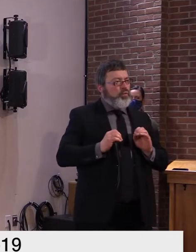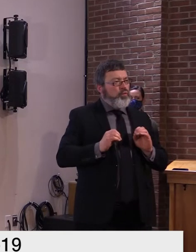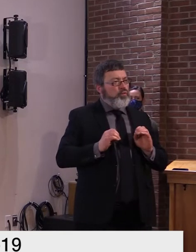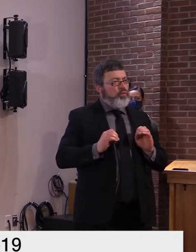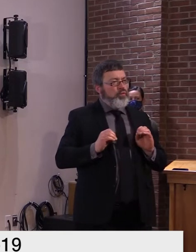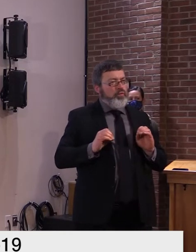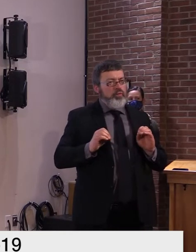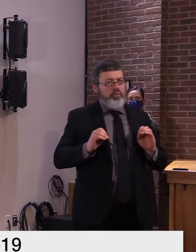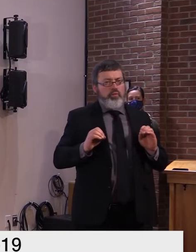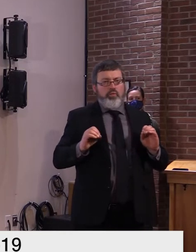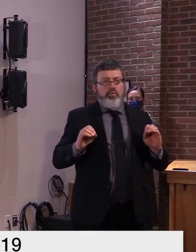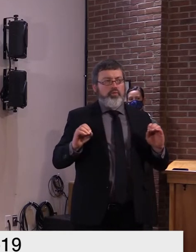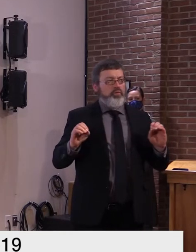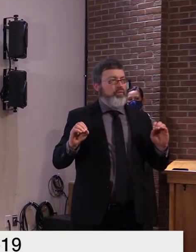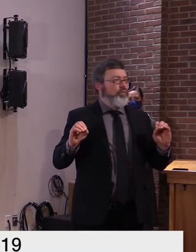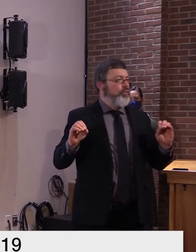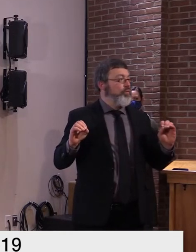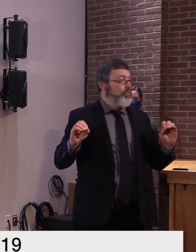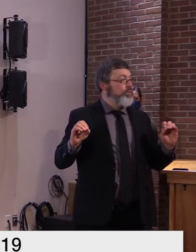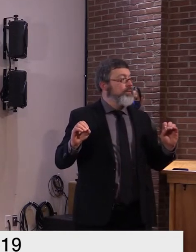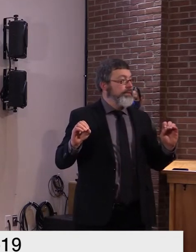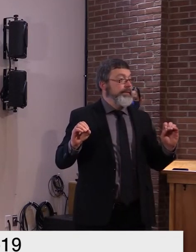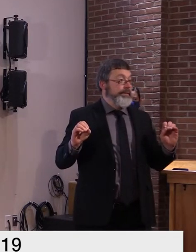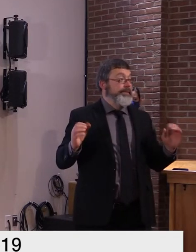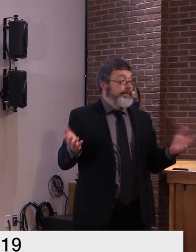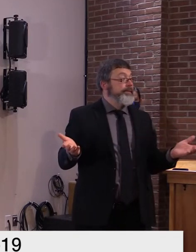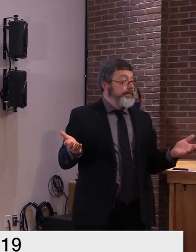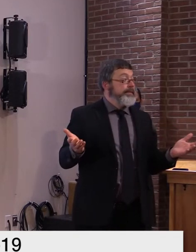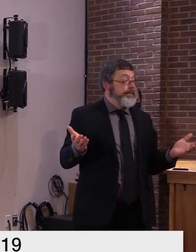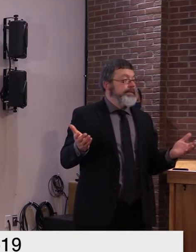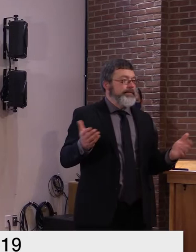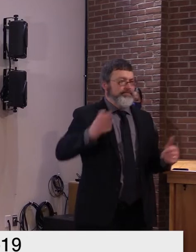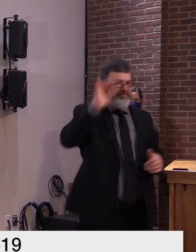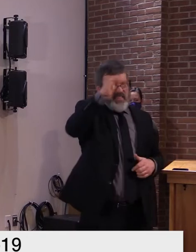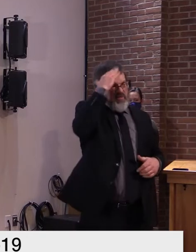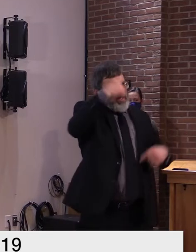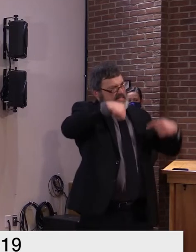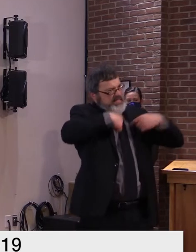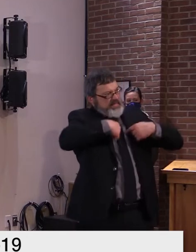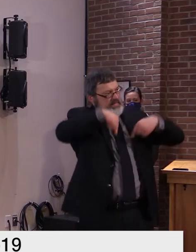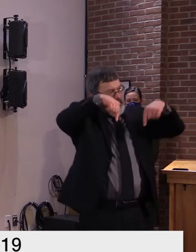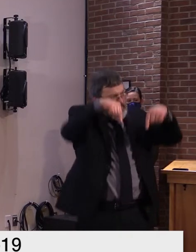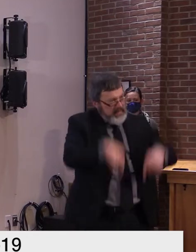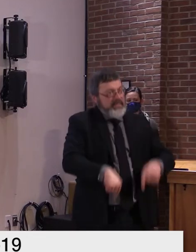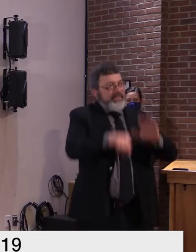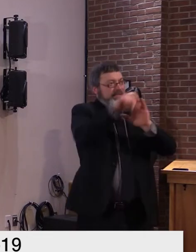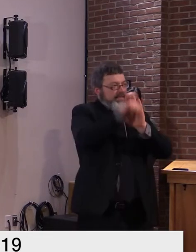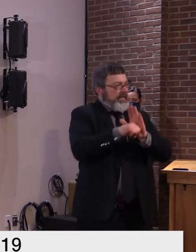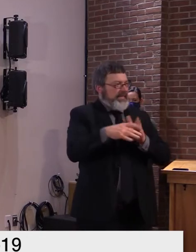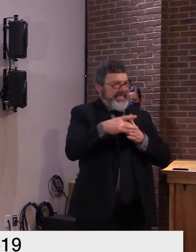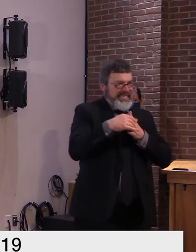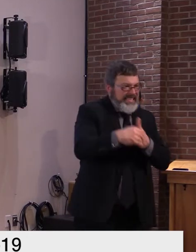has has been and continues to be a leader in the volume of testing and the access to testing